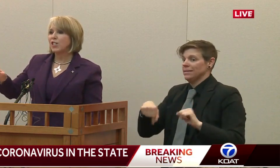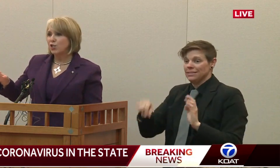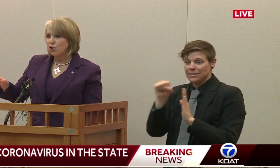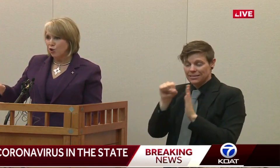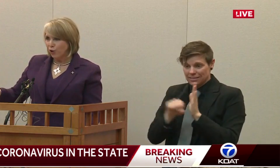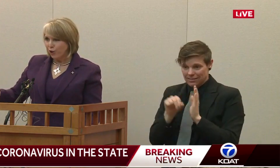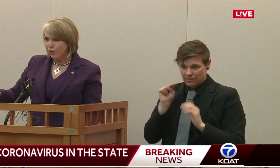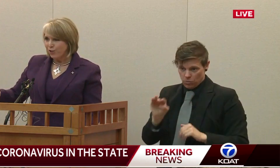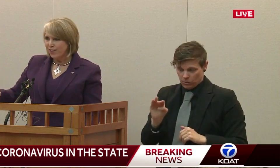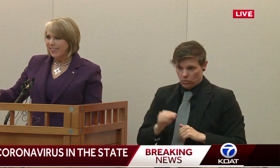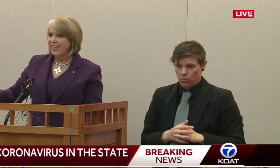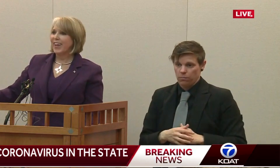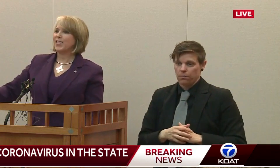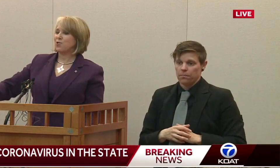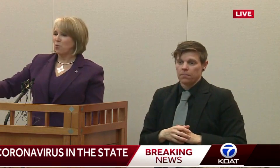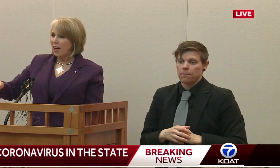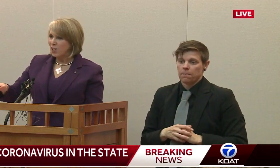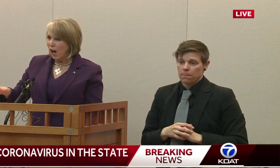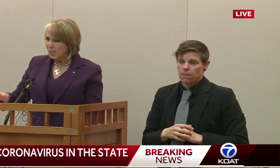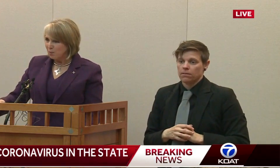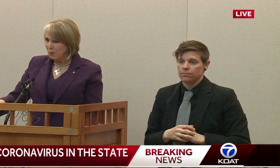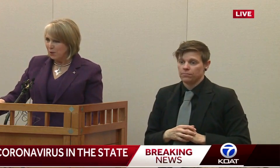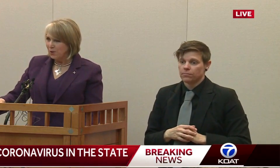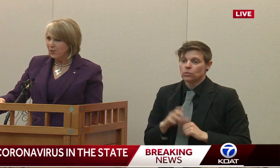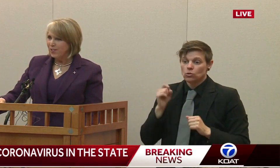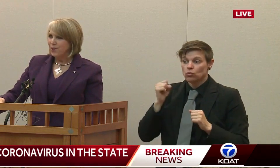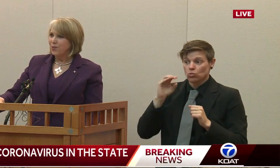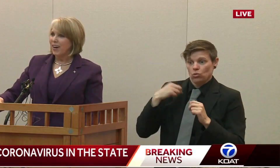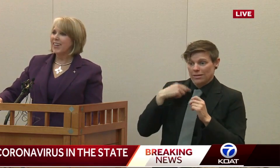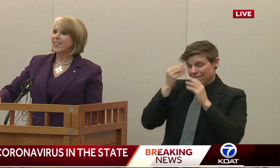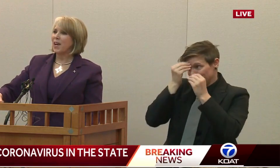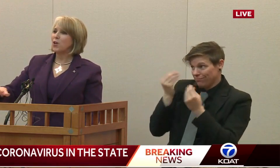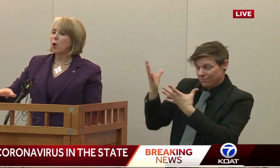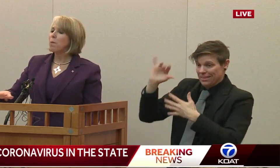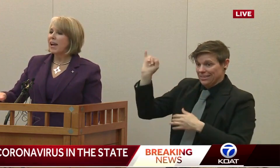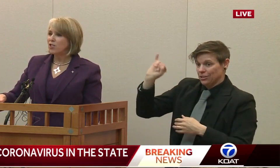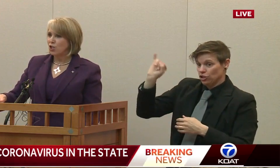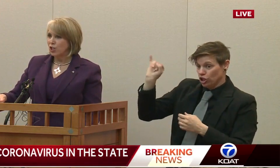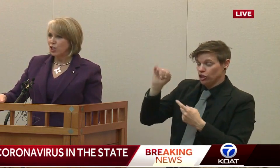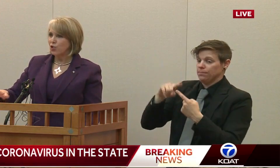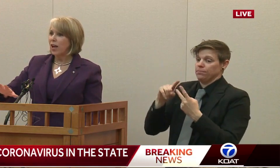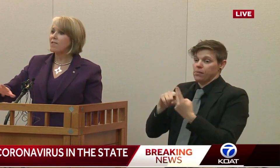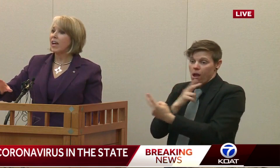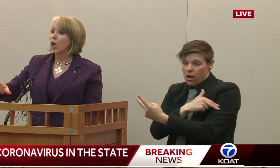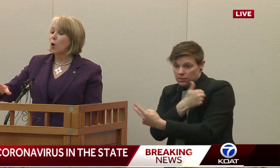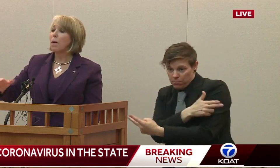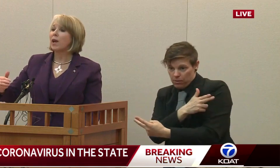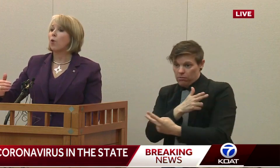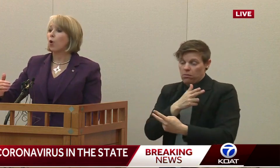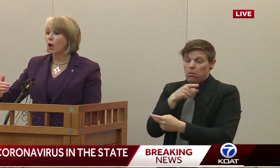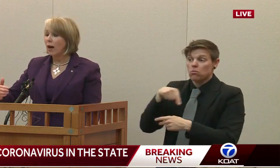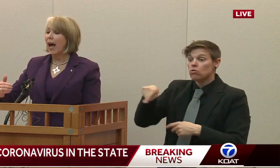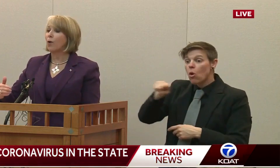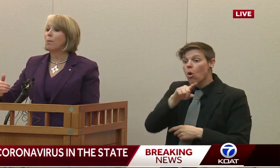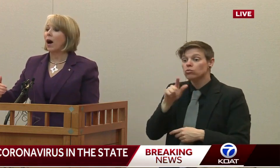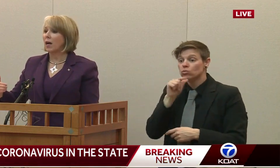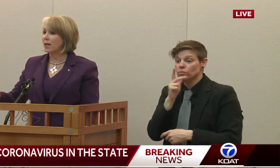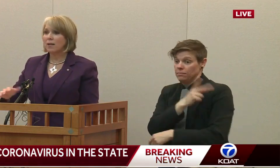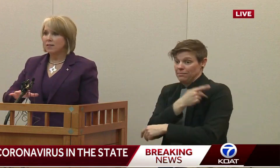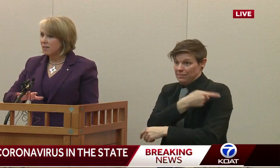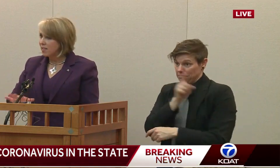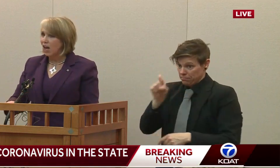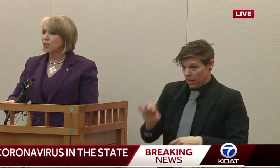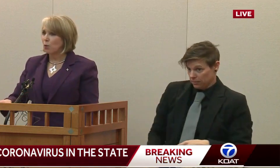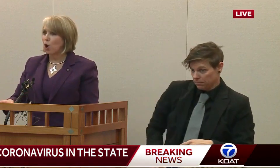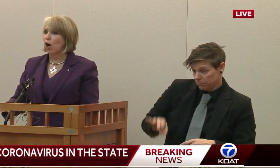directs insurers and it directs hospitals, right, that no patient should have a copay or out-of